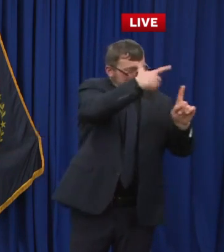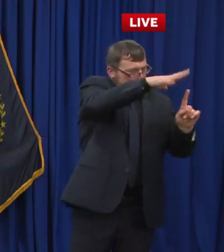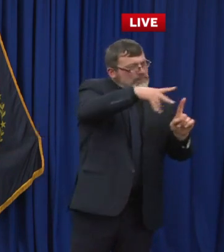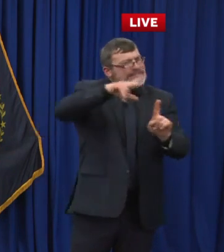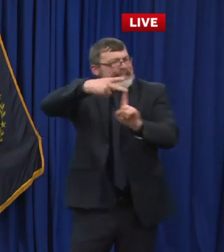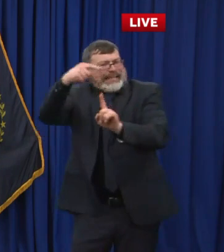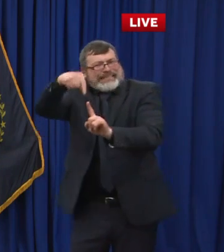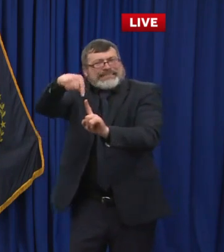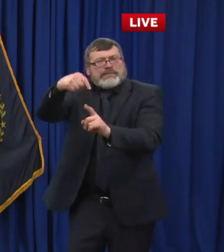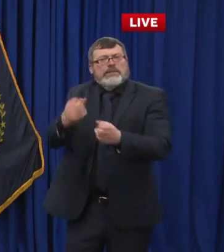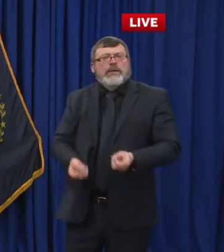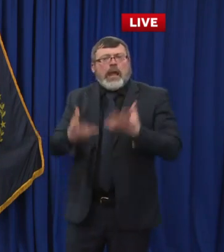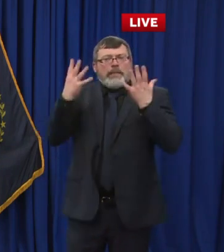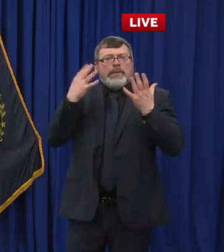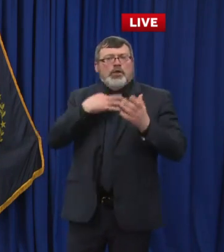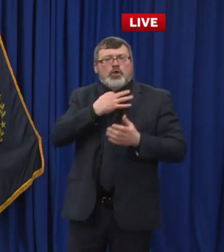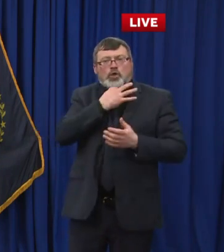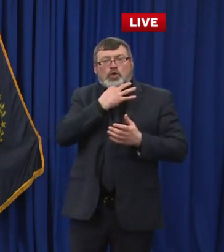been inoculated.